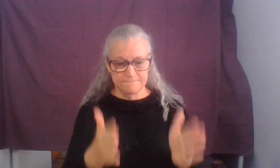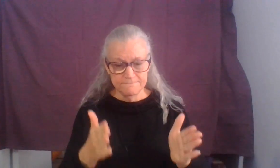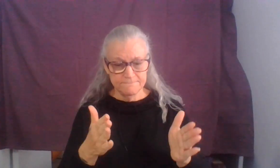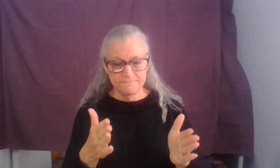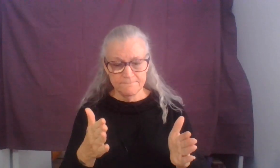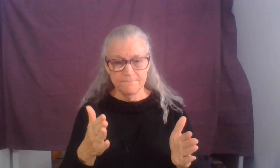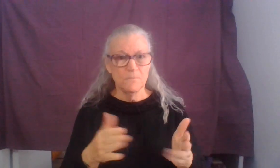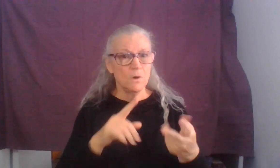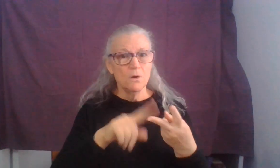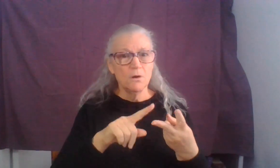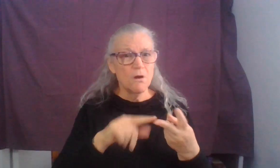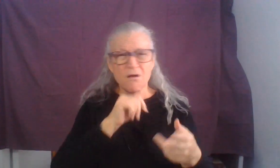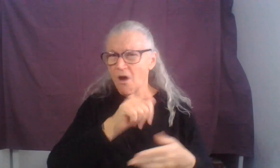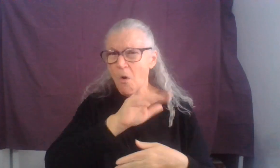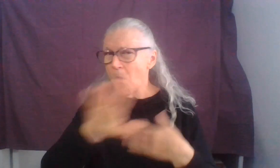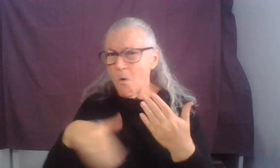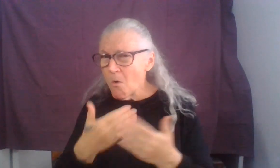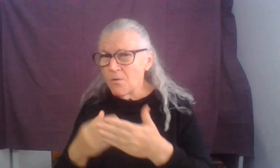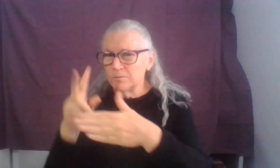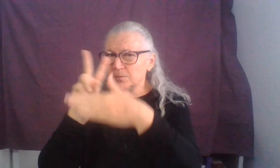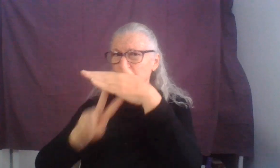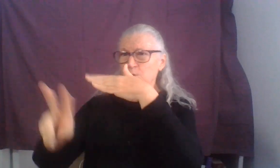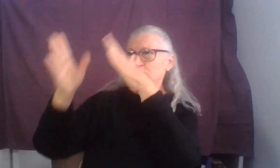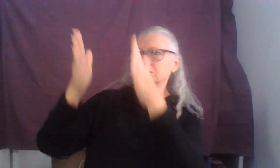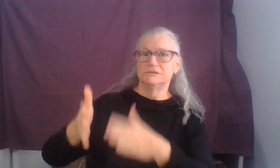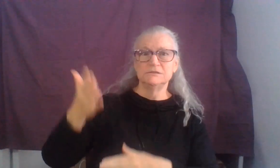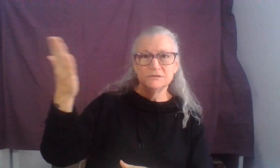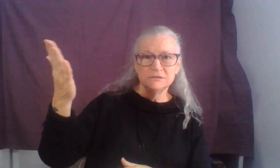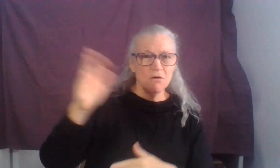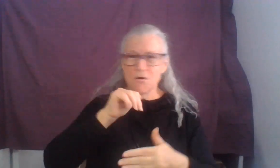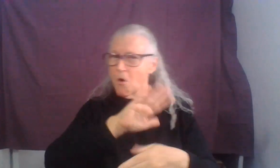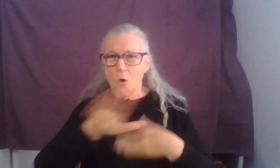Not all prophets are all teachers.